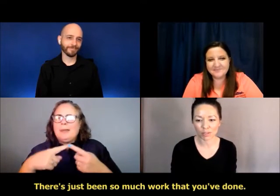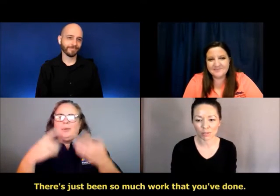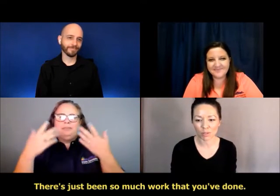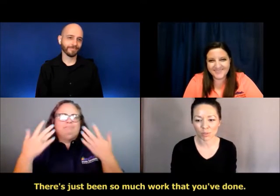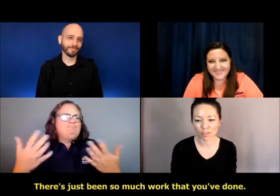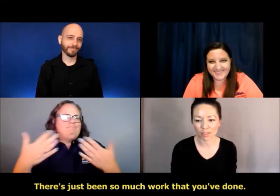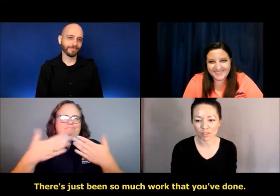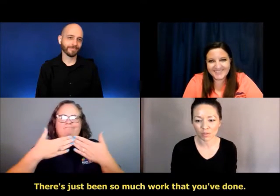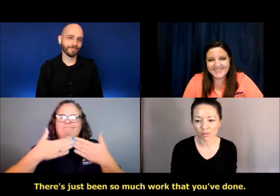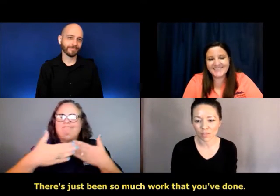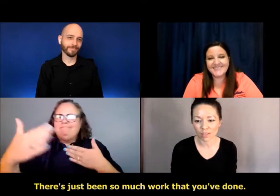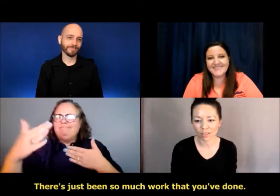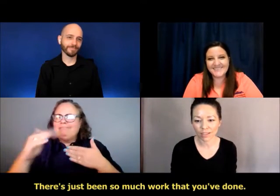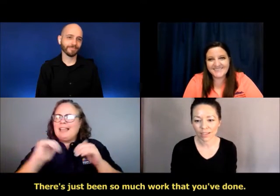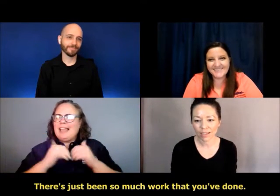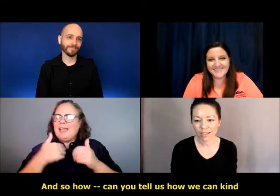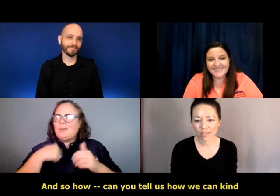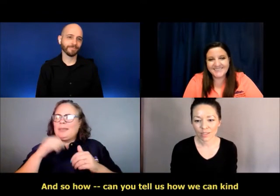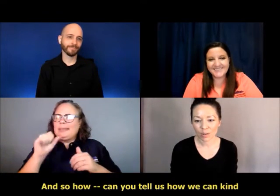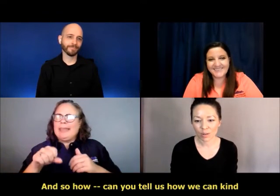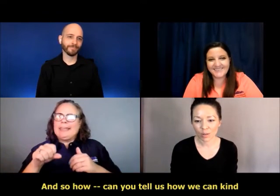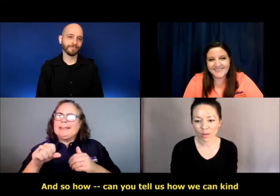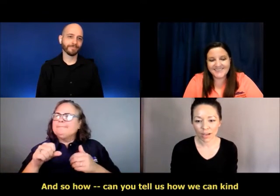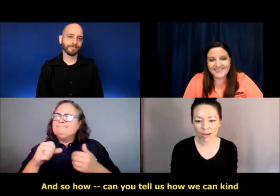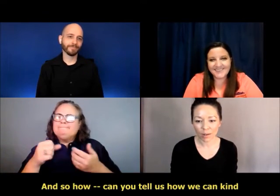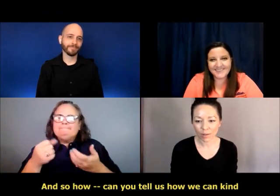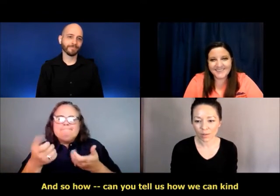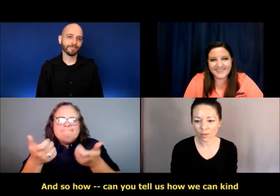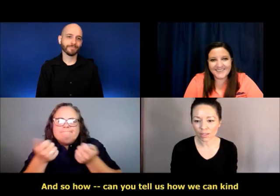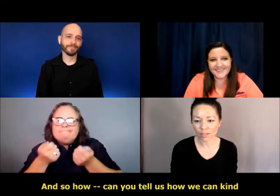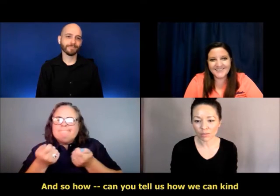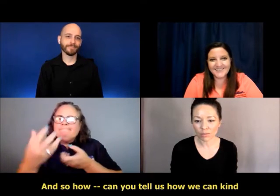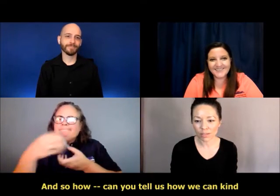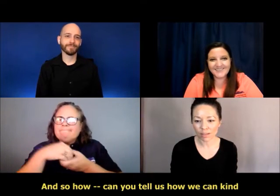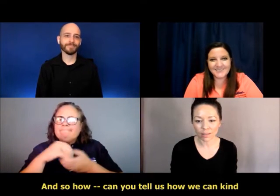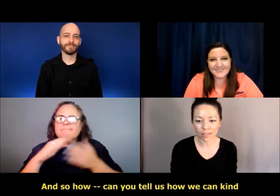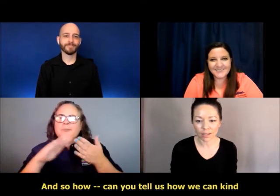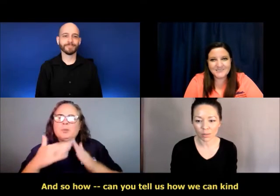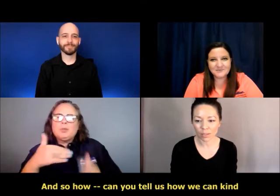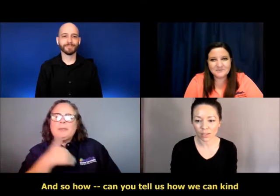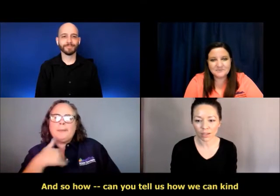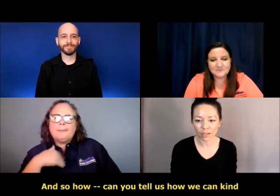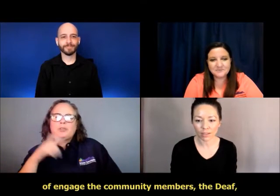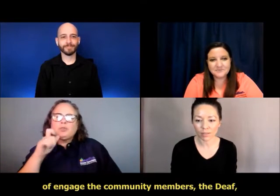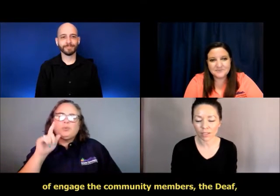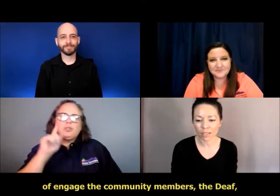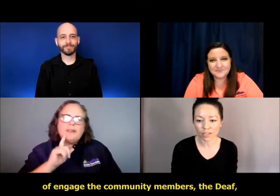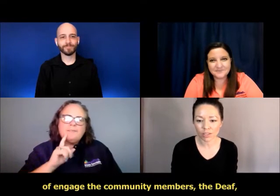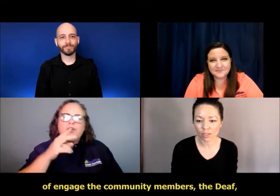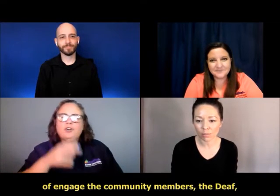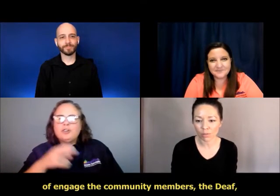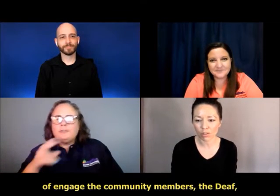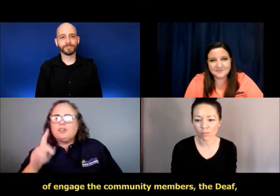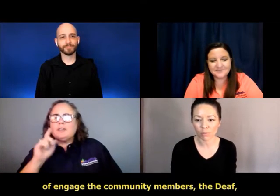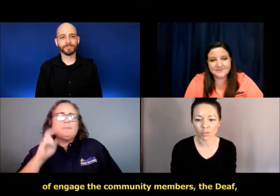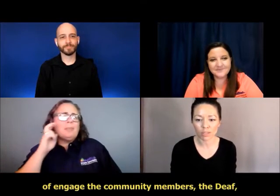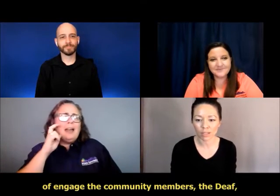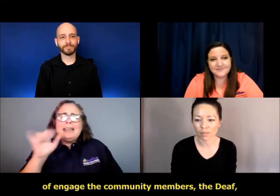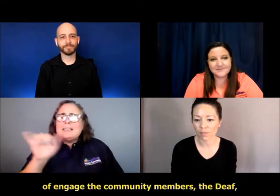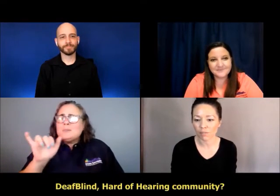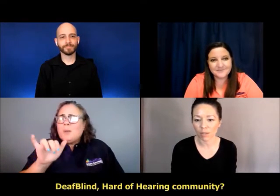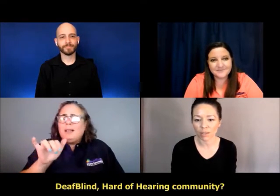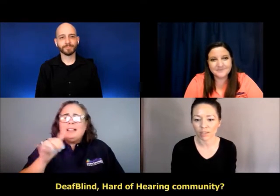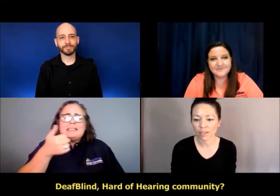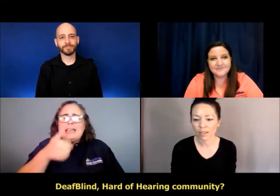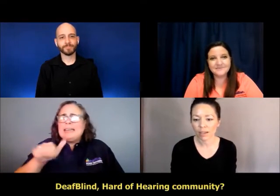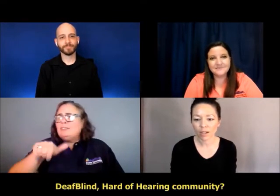so more, so much work that you've done. And so how can you tell us how we can kind of engage the community members, the